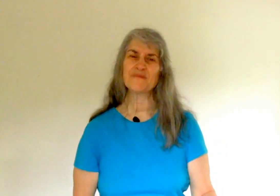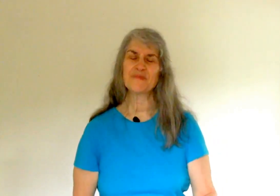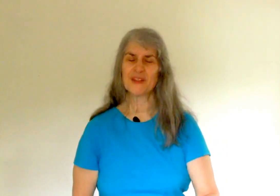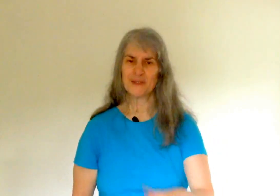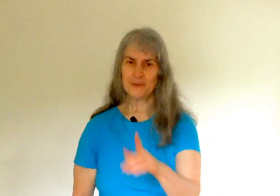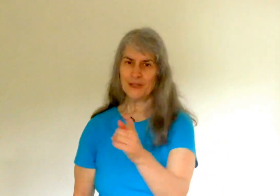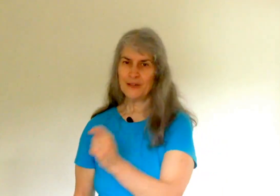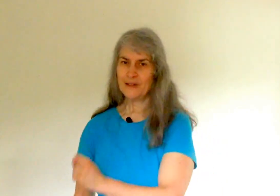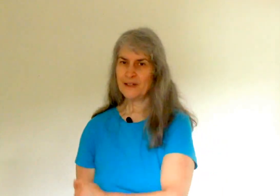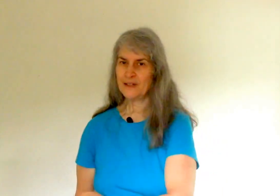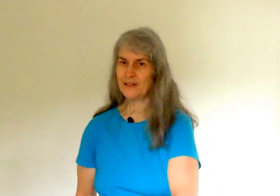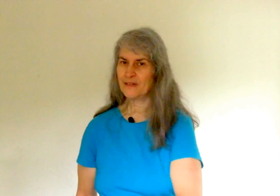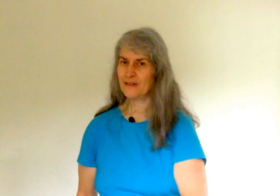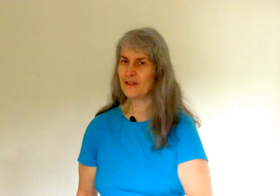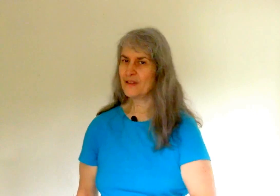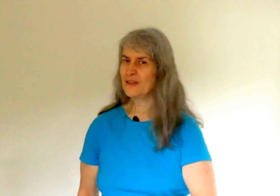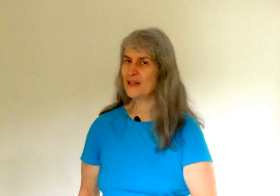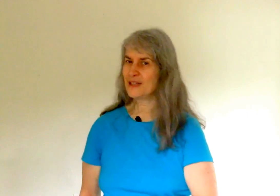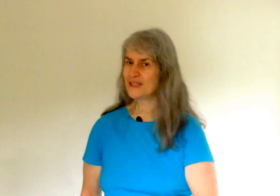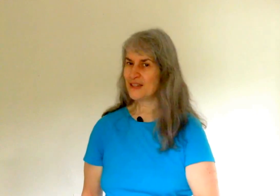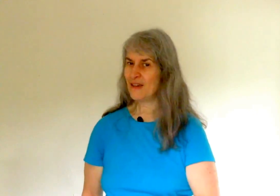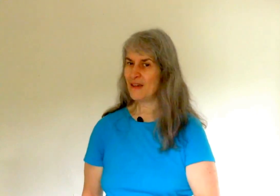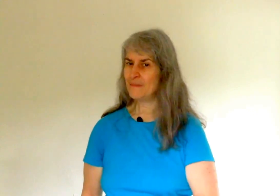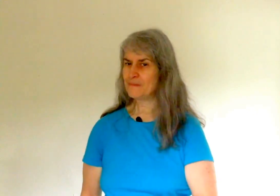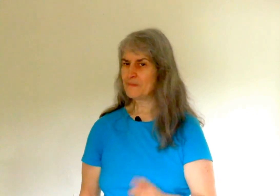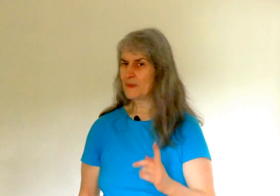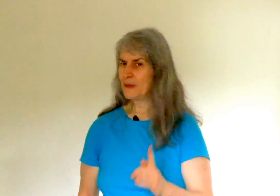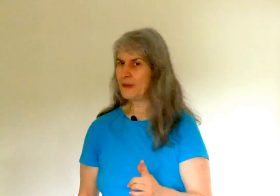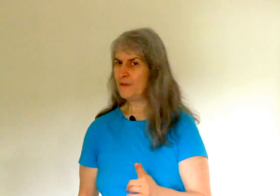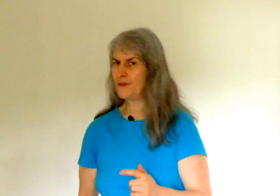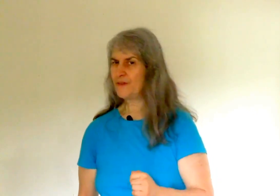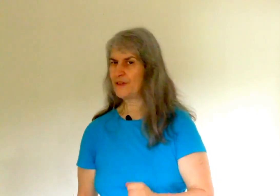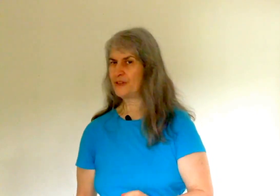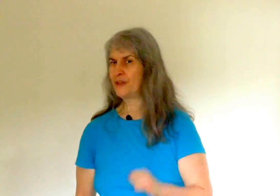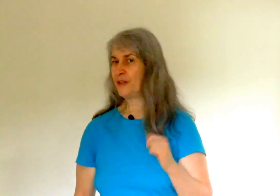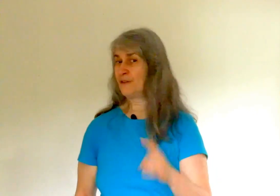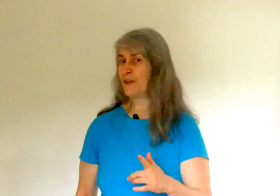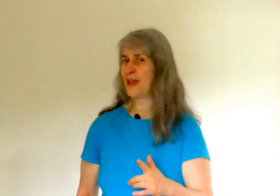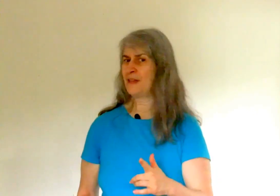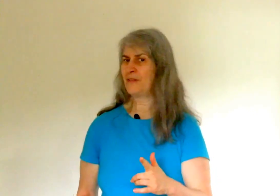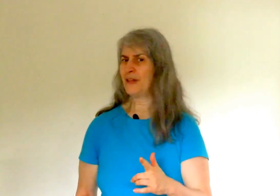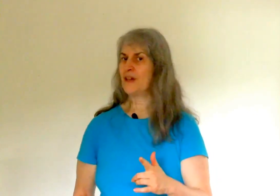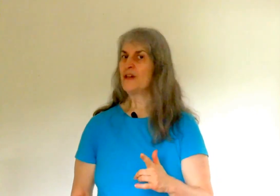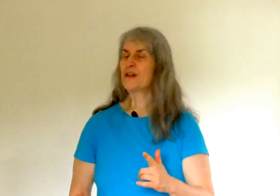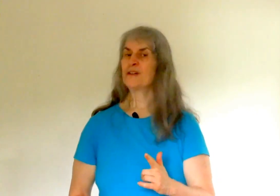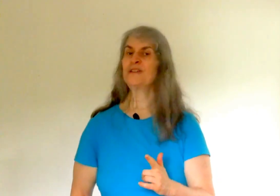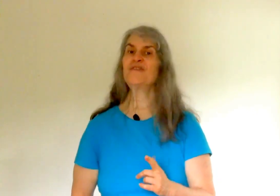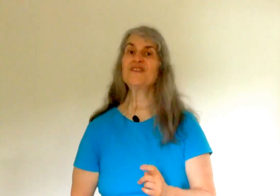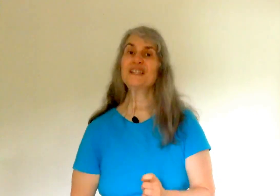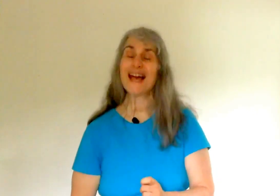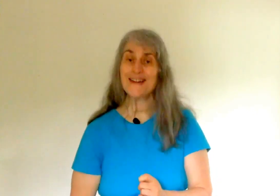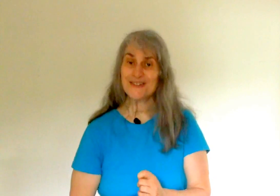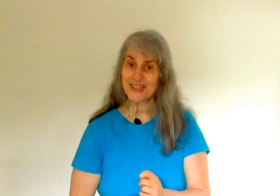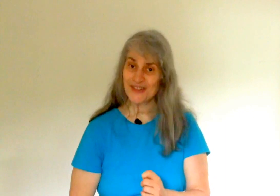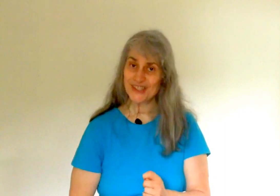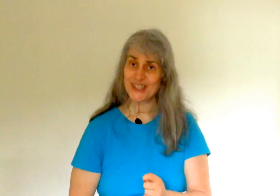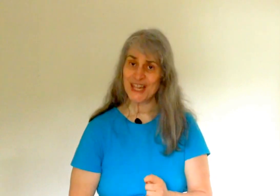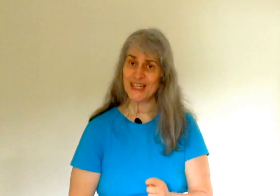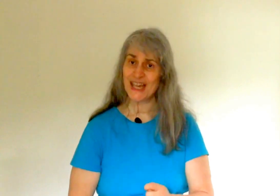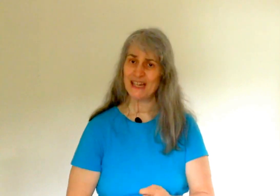So what are you going to do the next time you feel frustrated or angry? Because if you allow yourself to stay in that